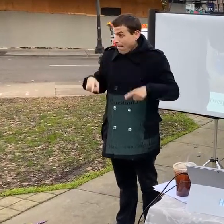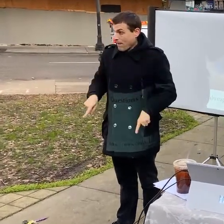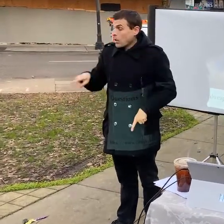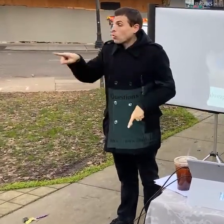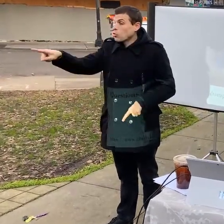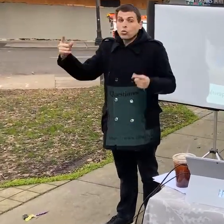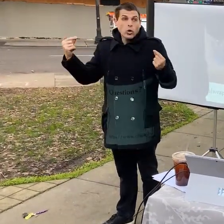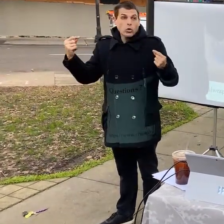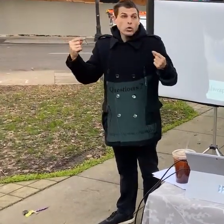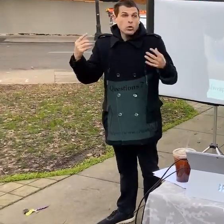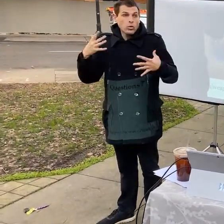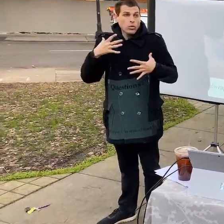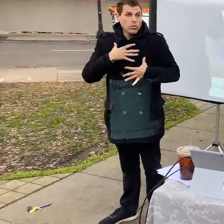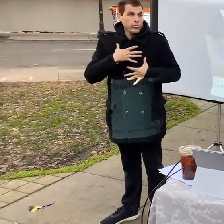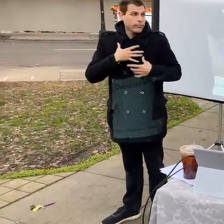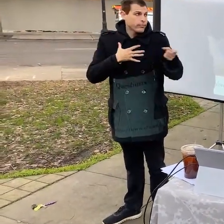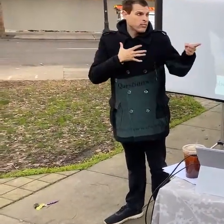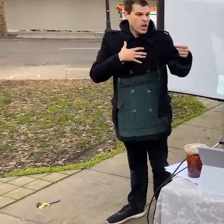off put it